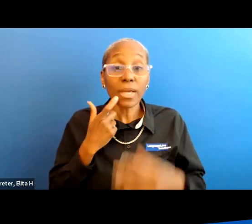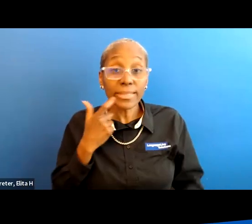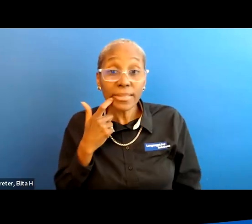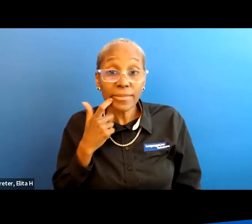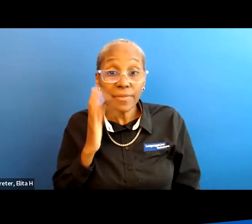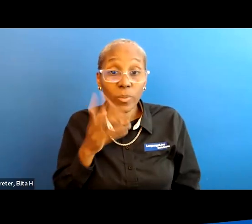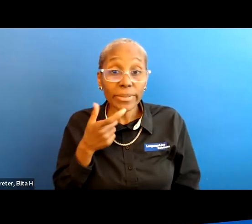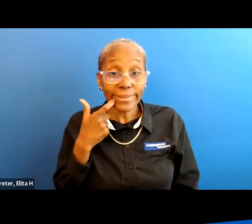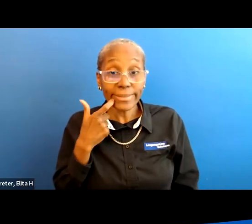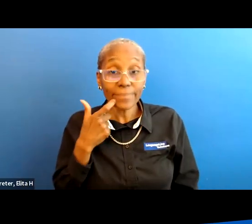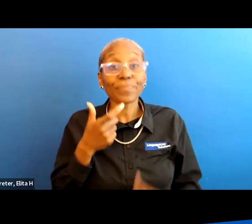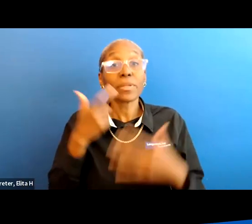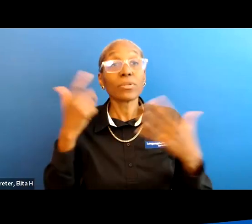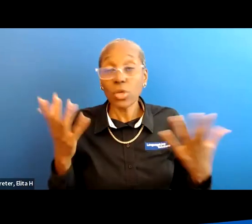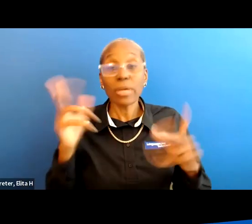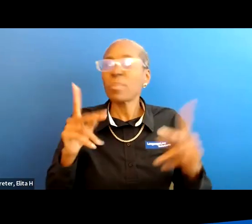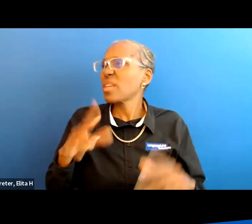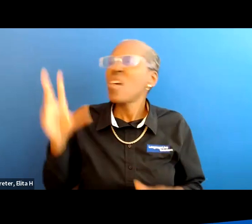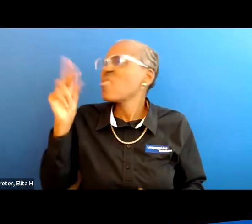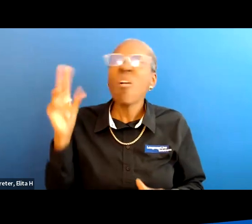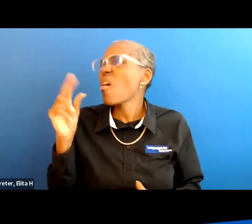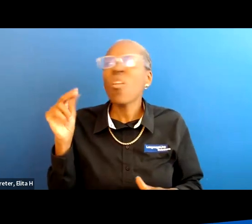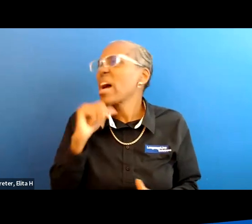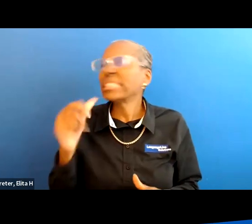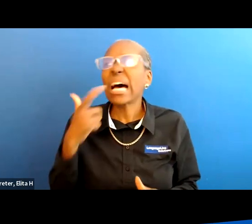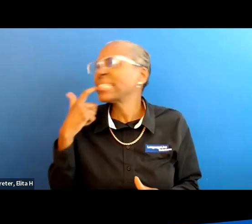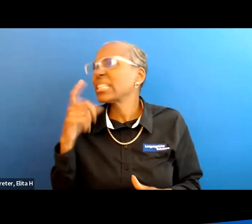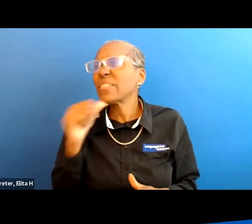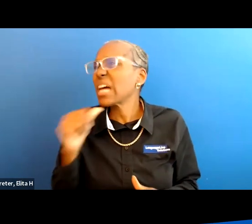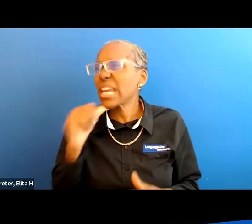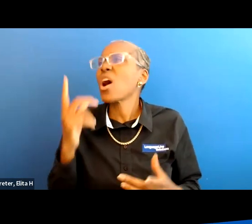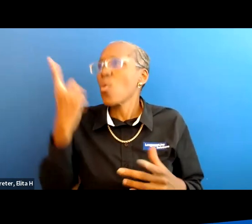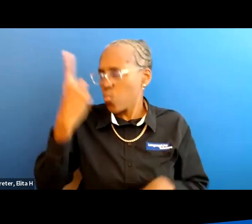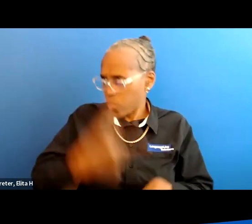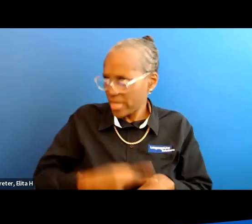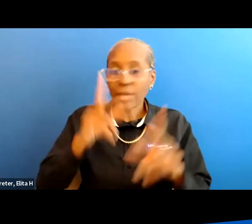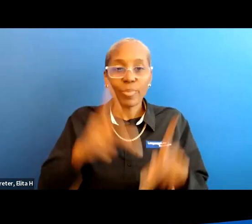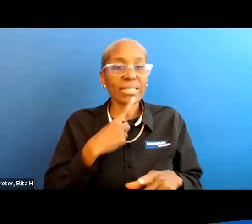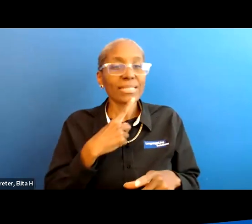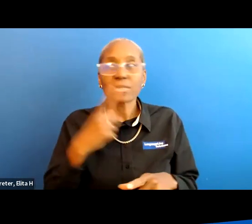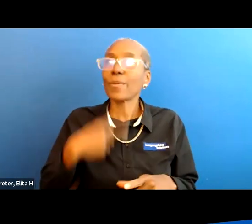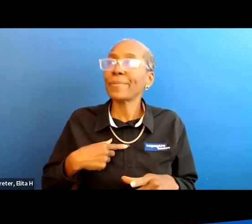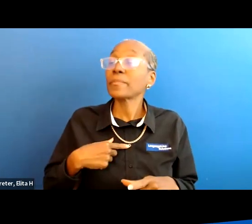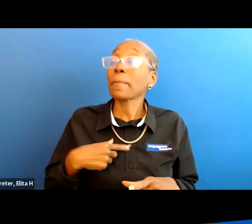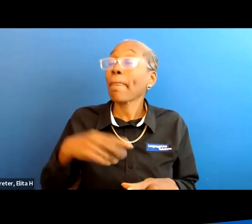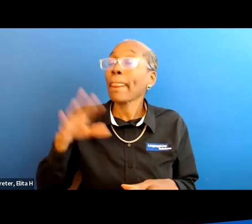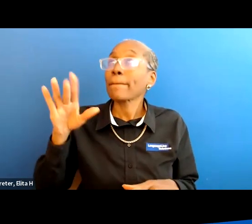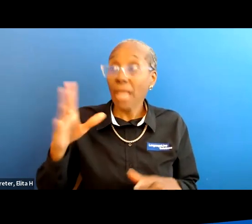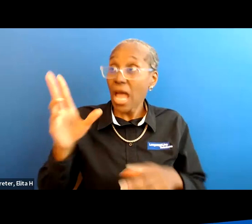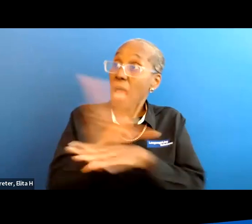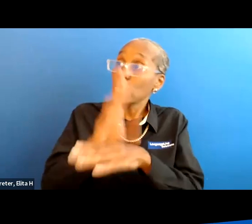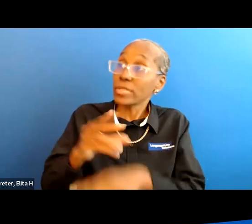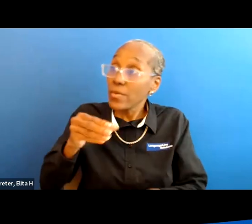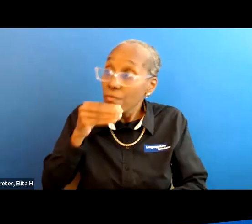so you know if if people say oh no no no it's not addictive i one time had a person who said to me oh i i'm using